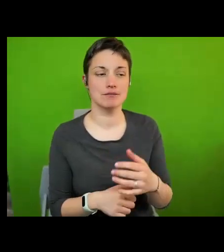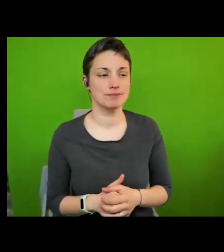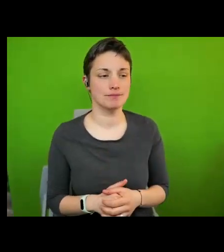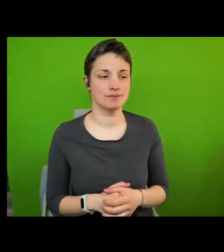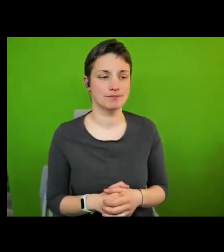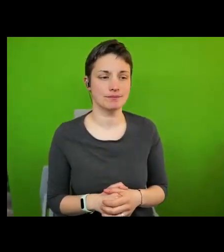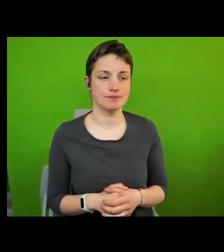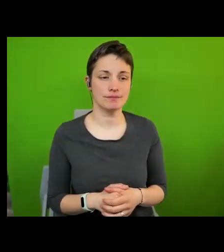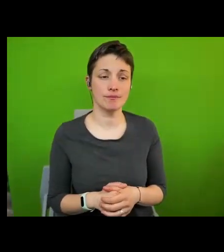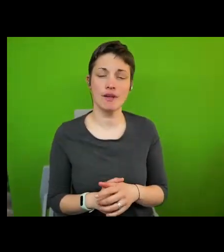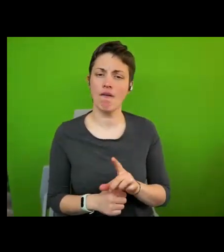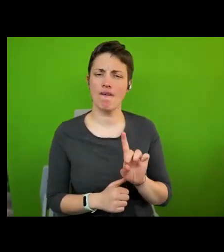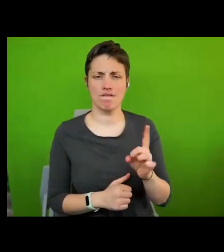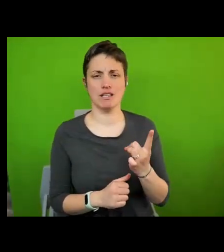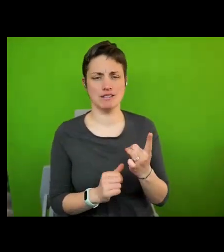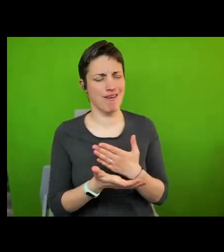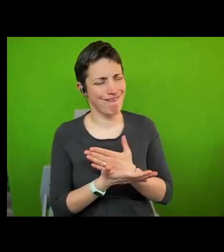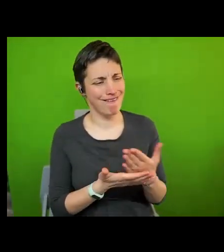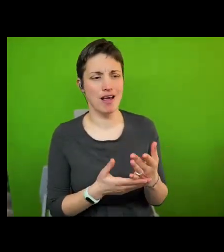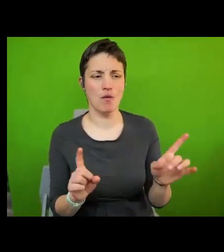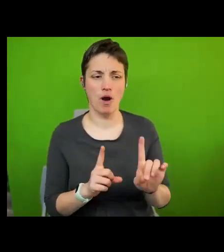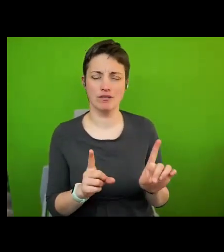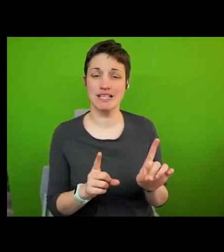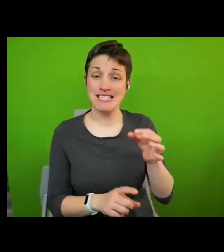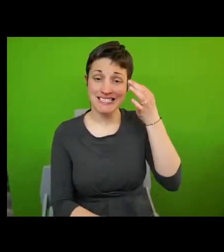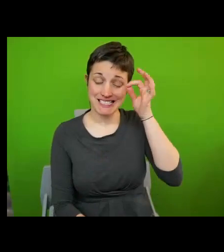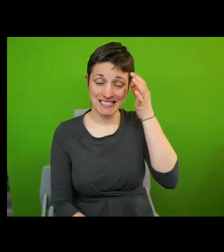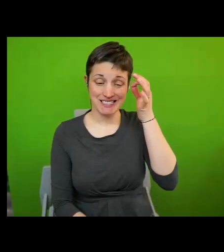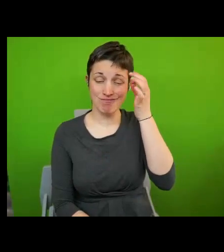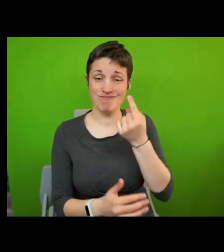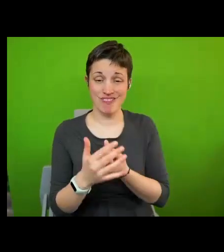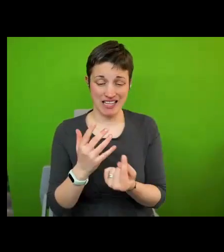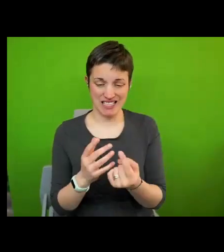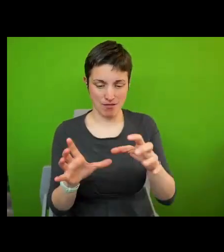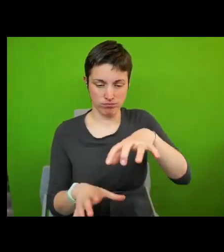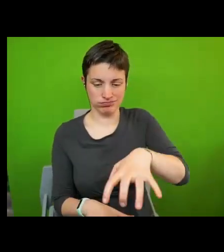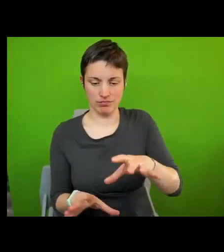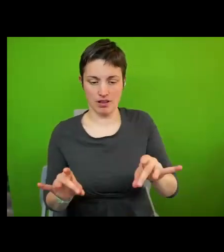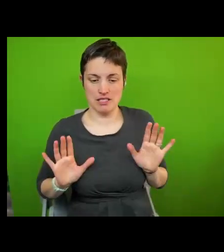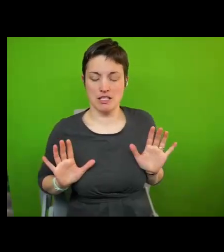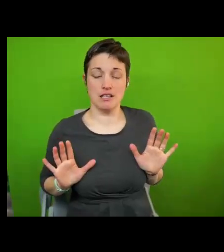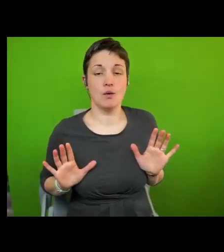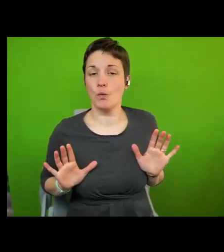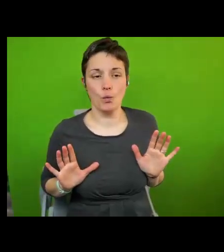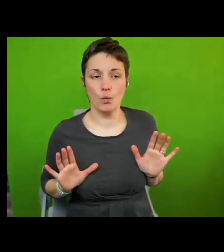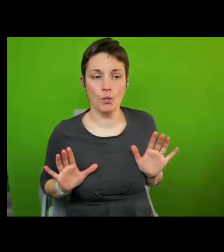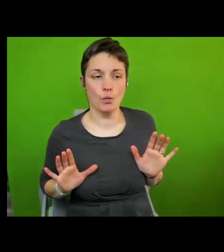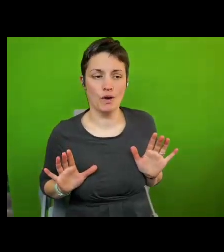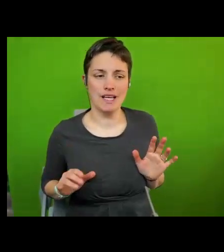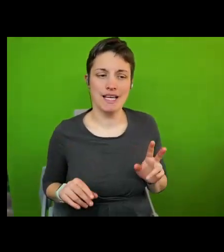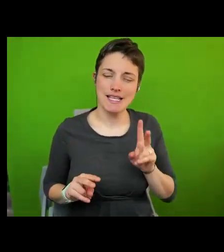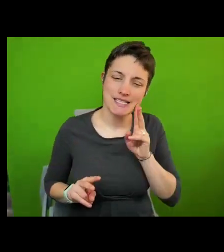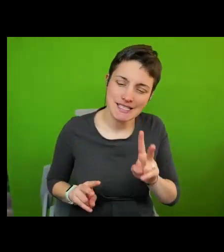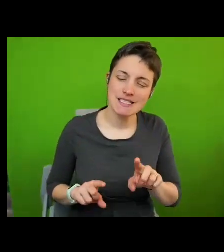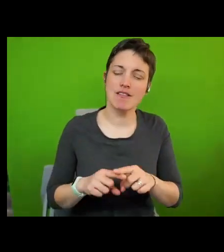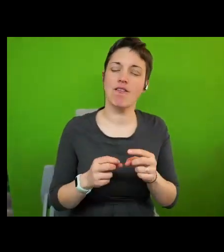obvious that cities are not static or monolithic entities um they need to be seen in their different functions and the